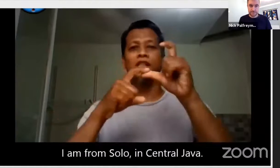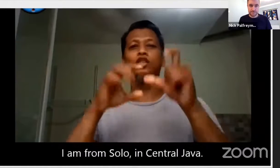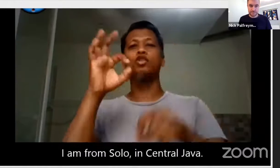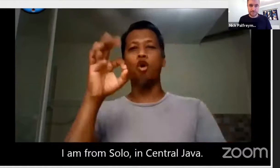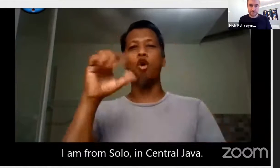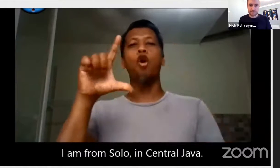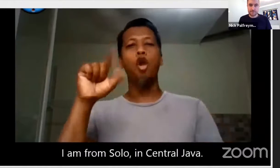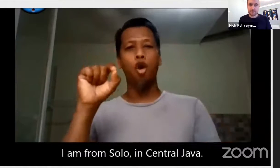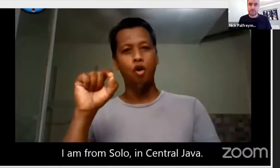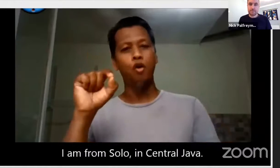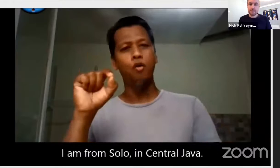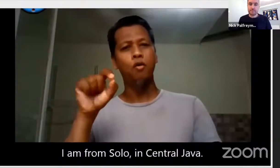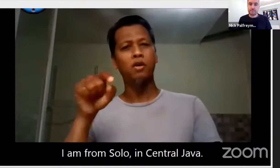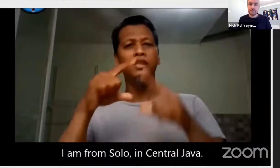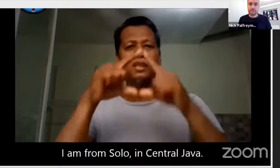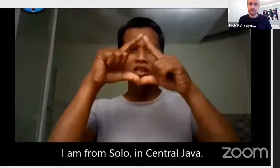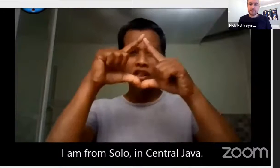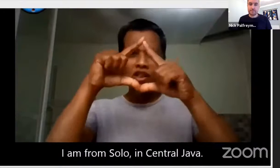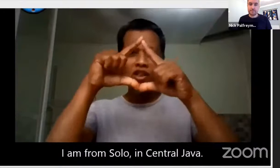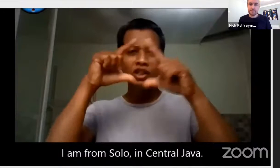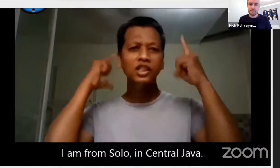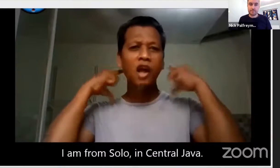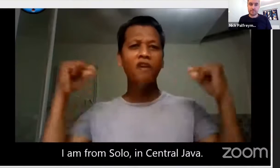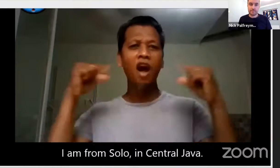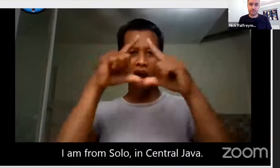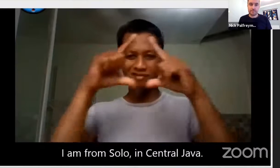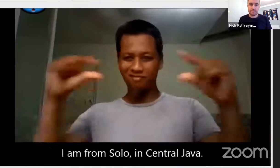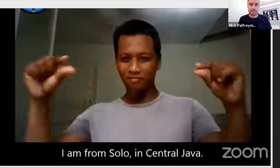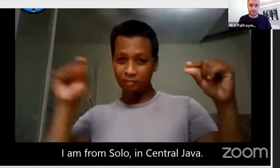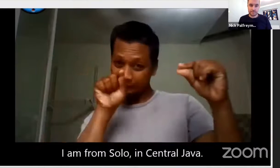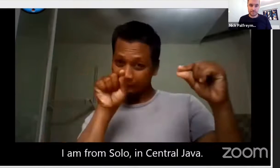I'm from Solo in central Java.